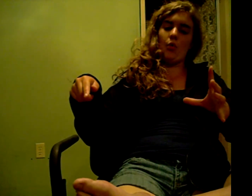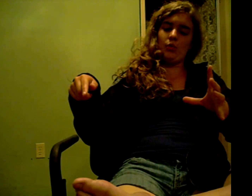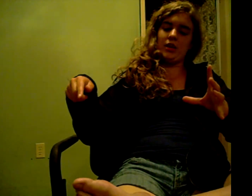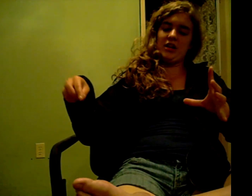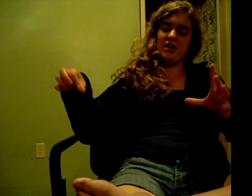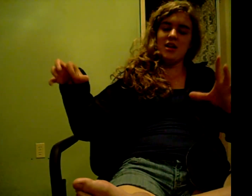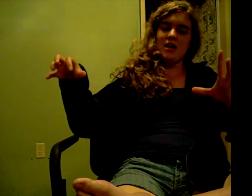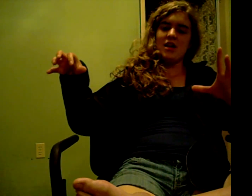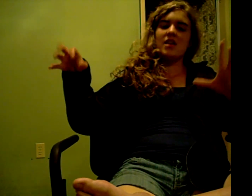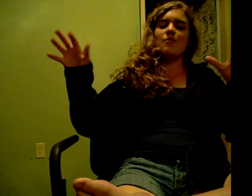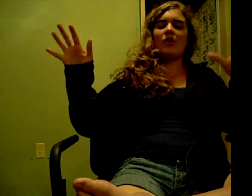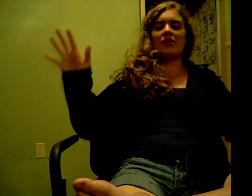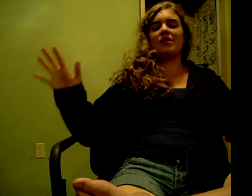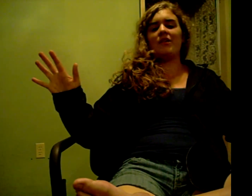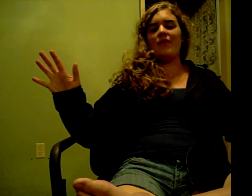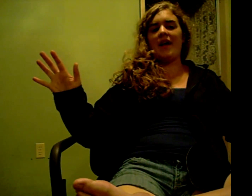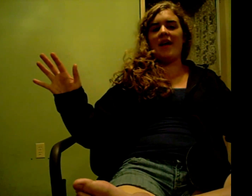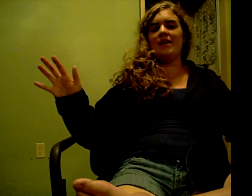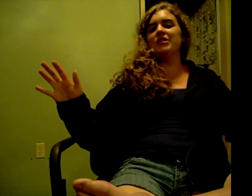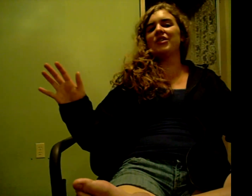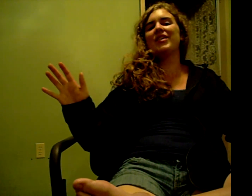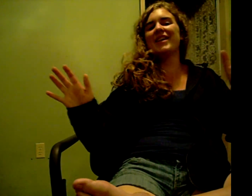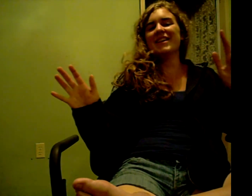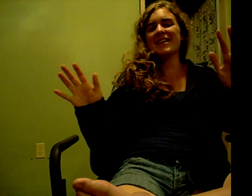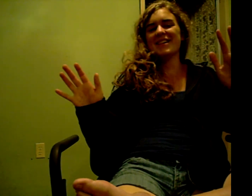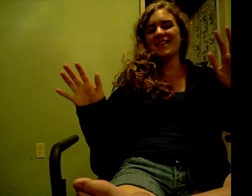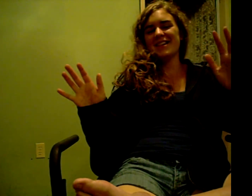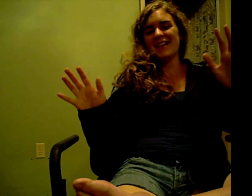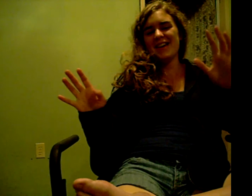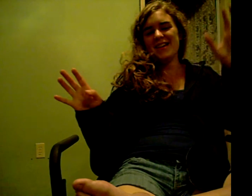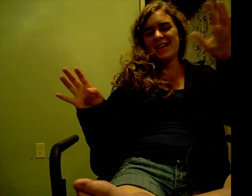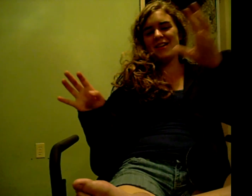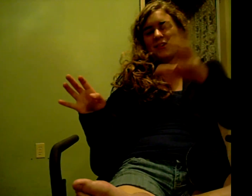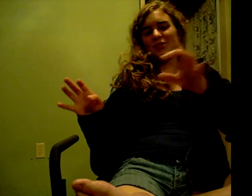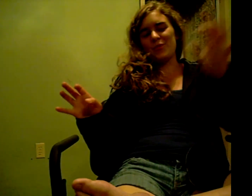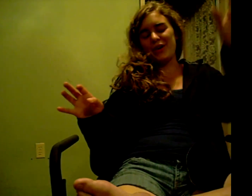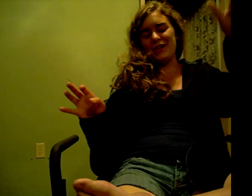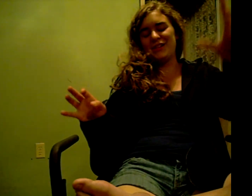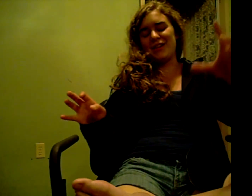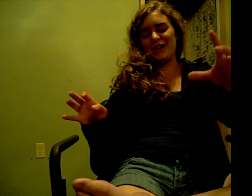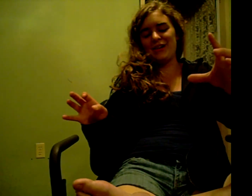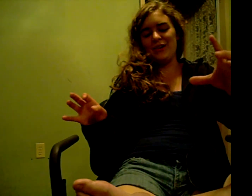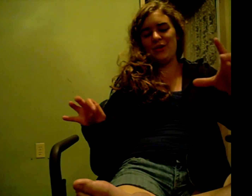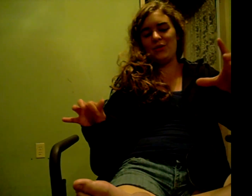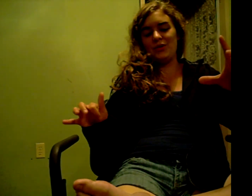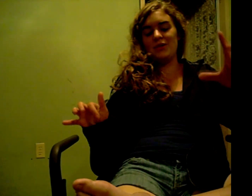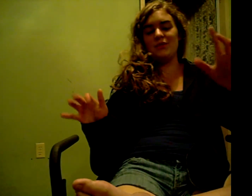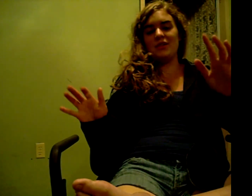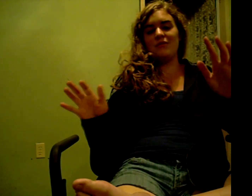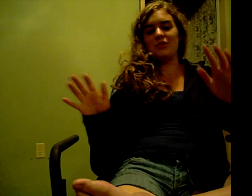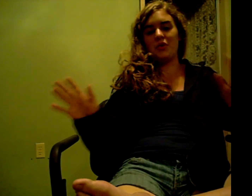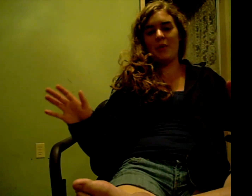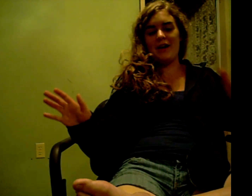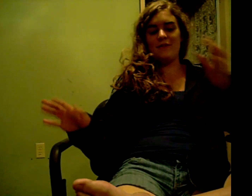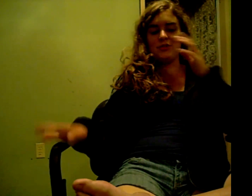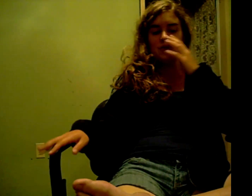And he walked in on that and just, he took the bread and stuck it in a toaster. It was, it was so bad. It so,